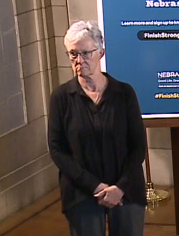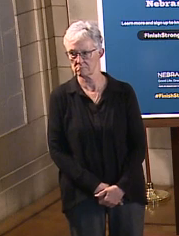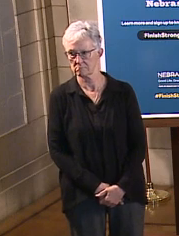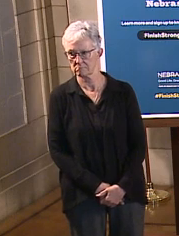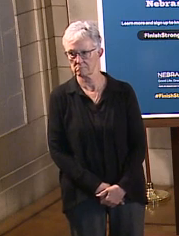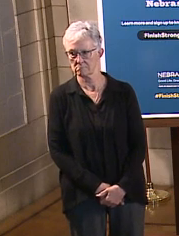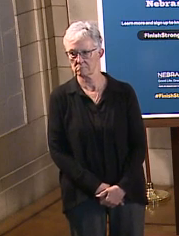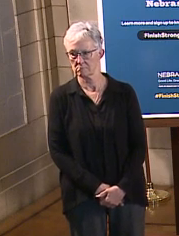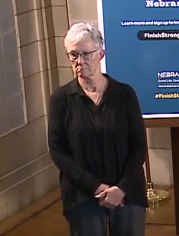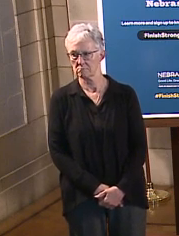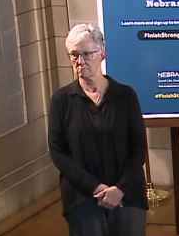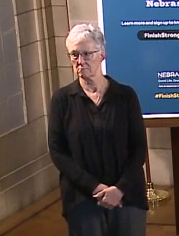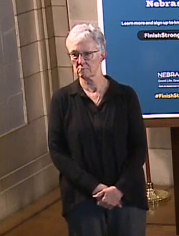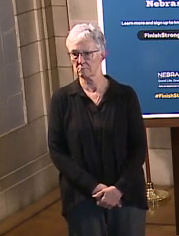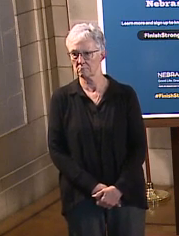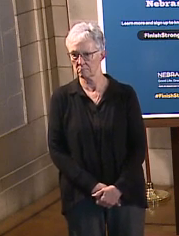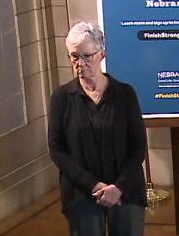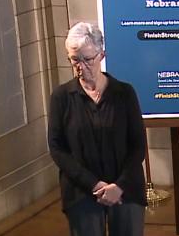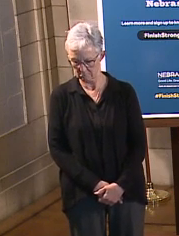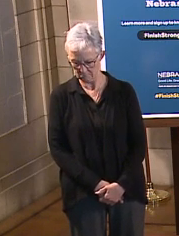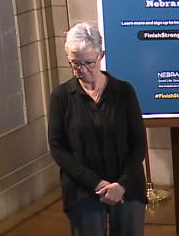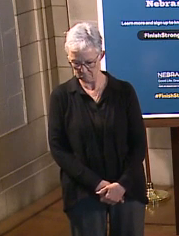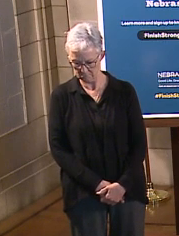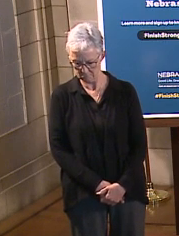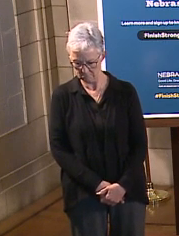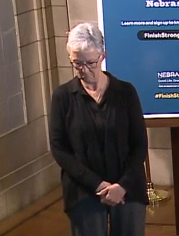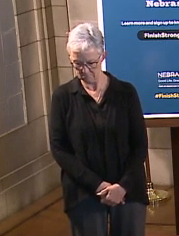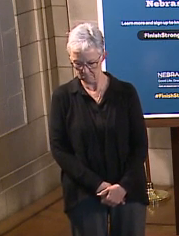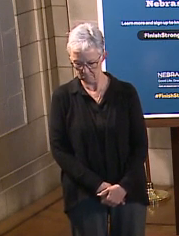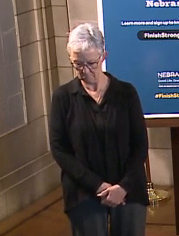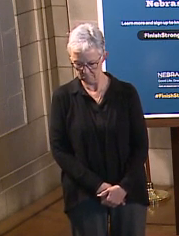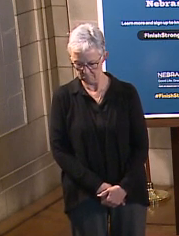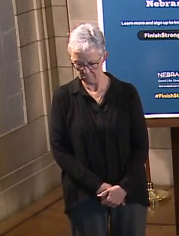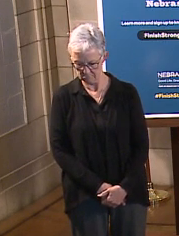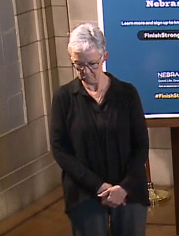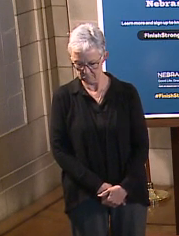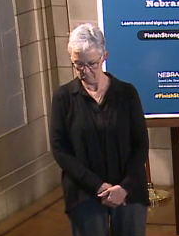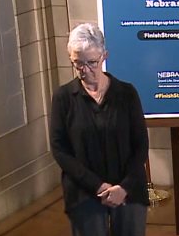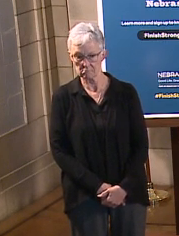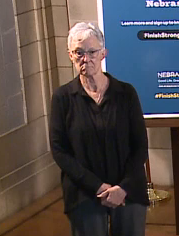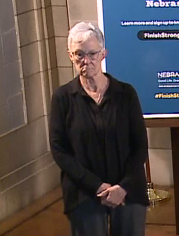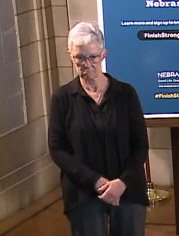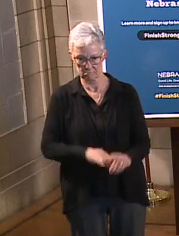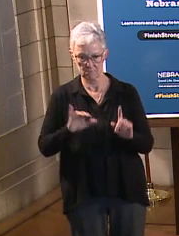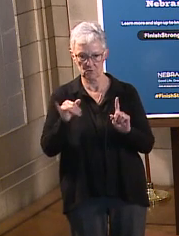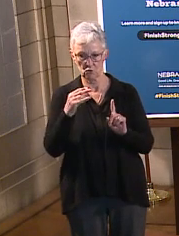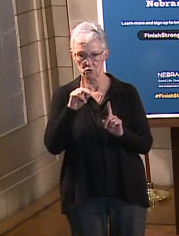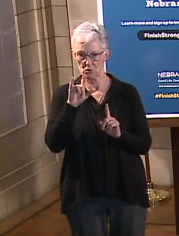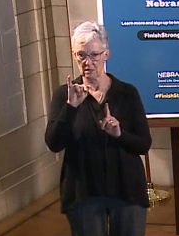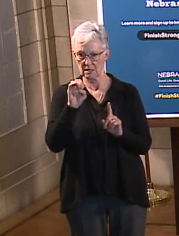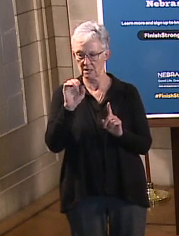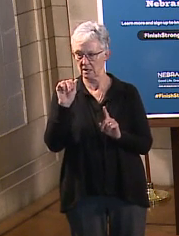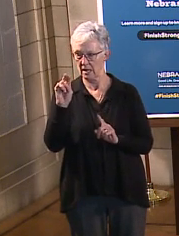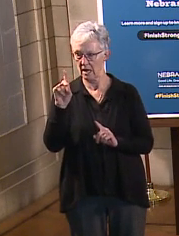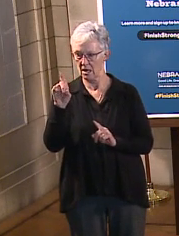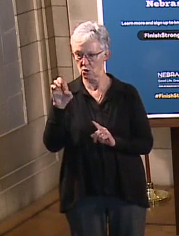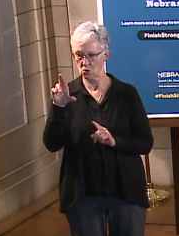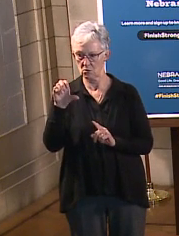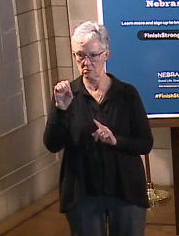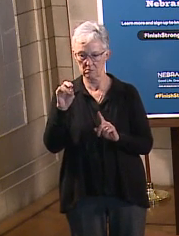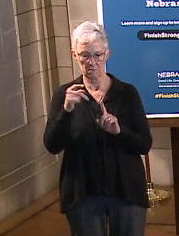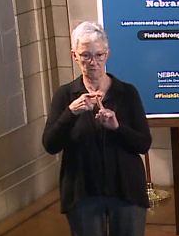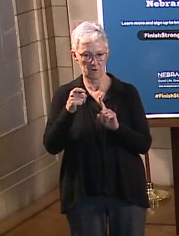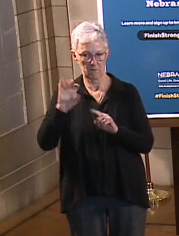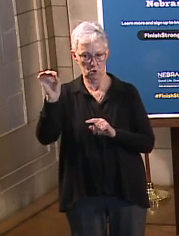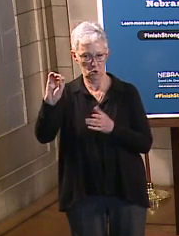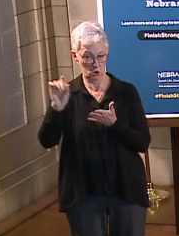vaccinated? And is the state tracking or reporting the number of deaths amongst vaccinated people? So Julie Anderson, the Omaha World Herald wants to know,